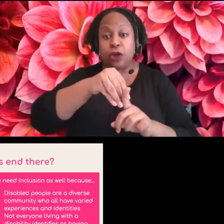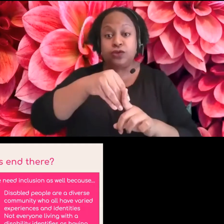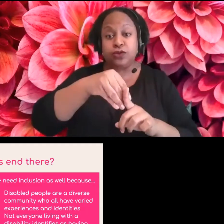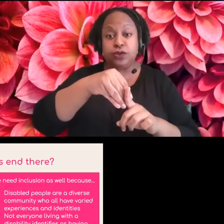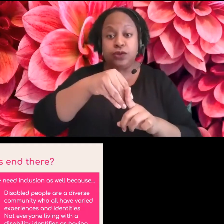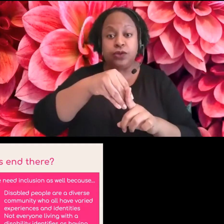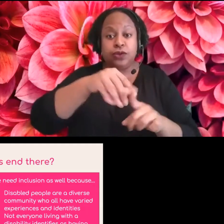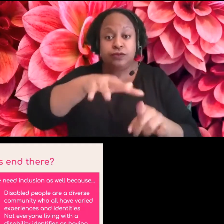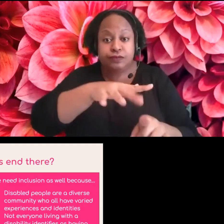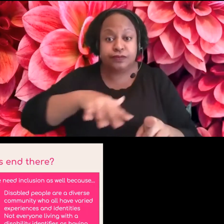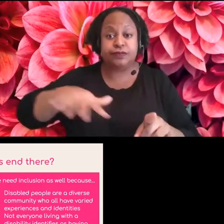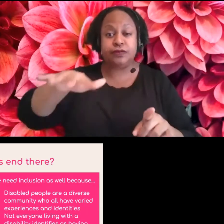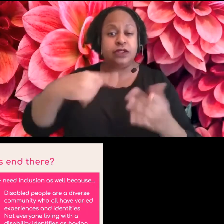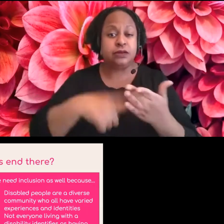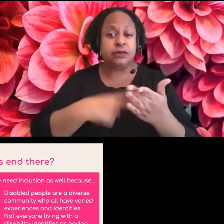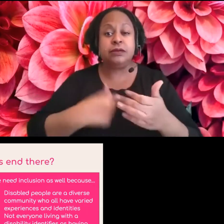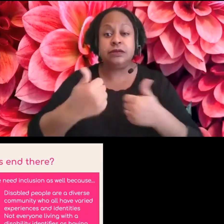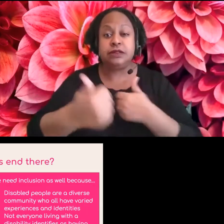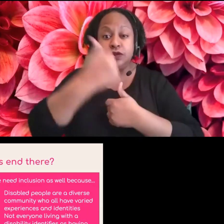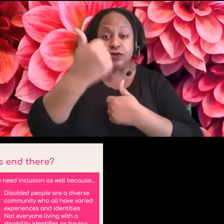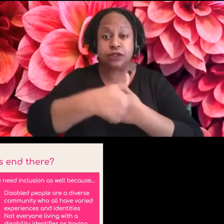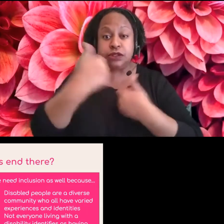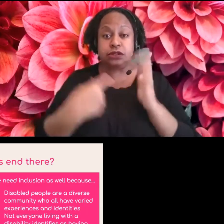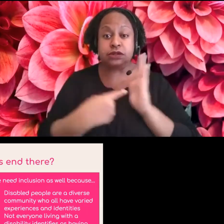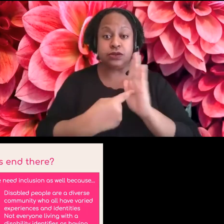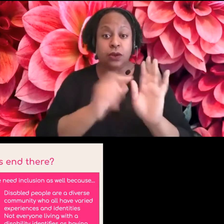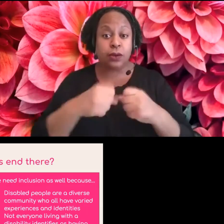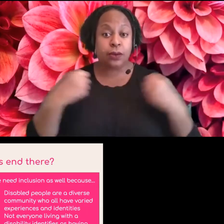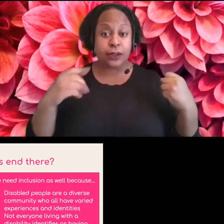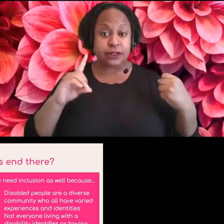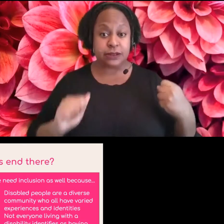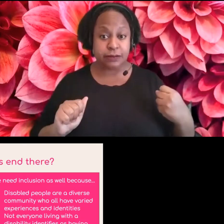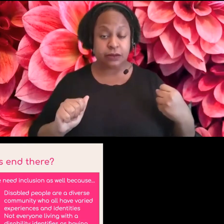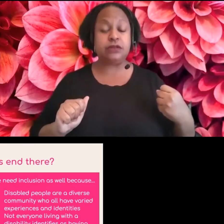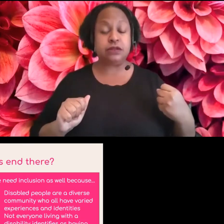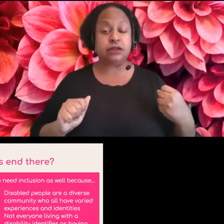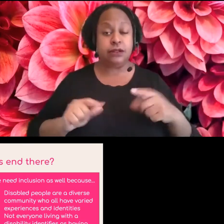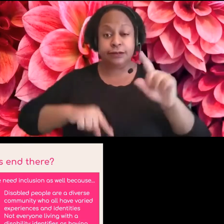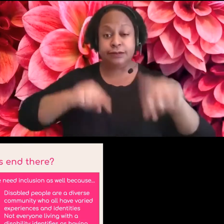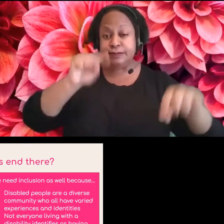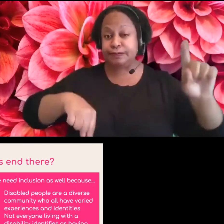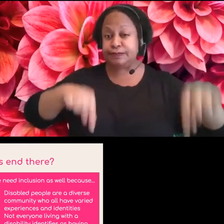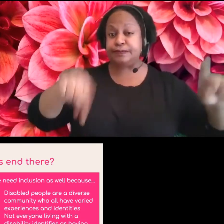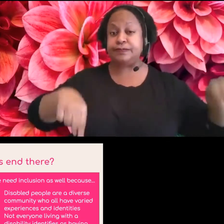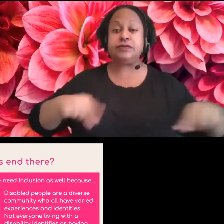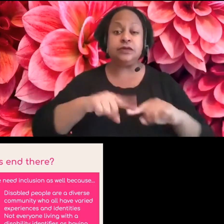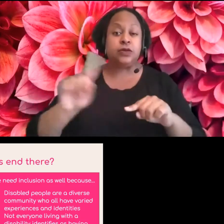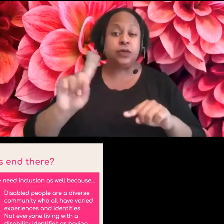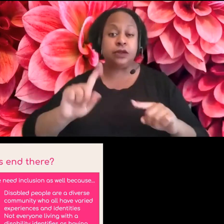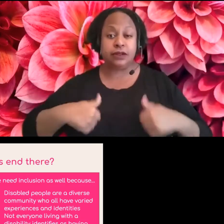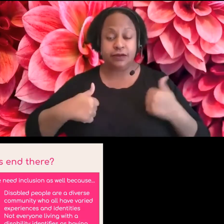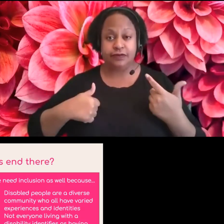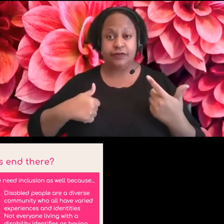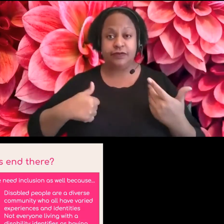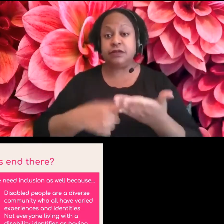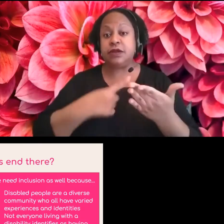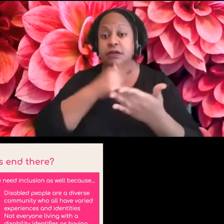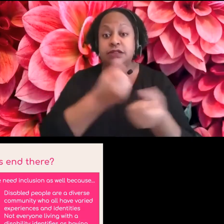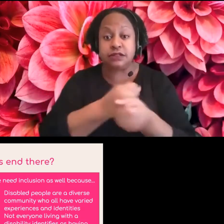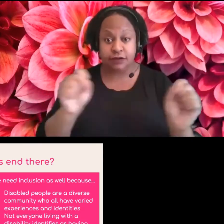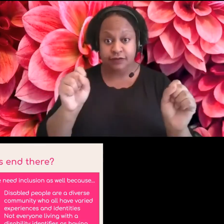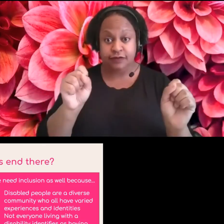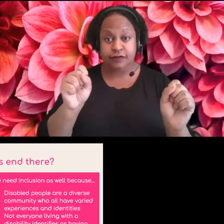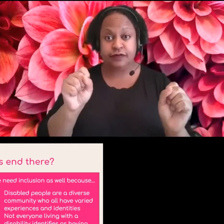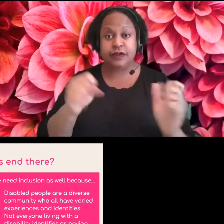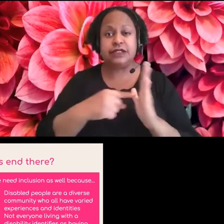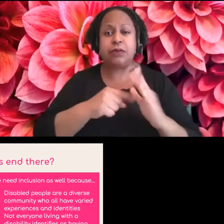dangers of presenting your disability are quite different. Um, and, and you can see it. I mean, right. As the things we were talking